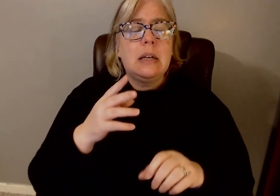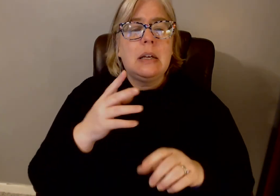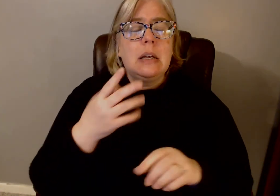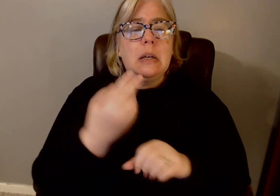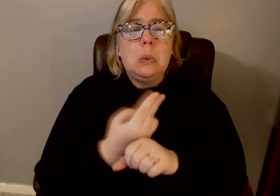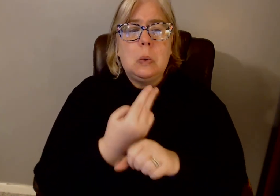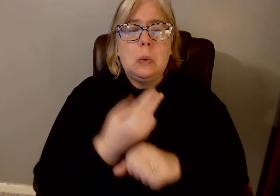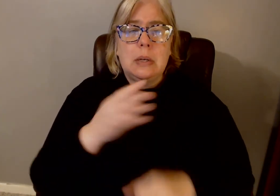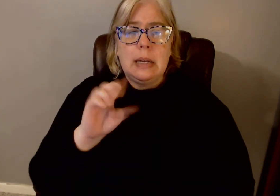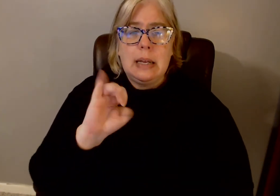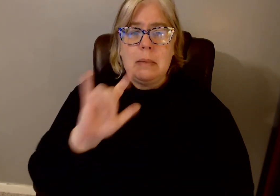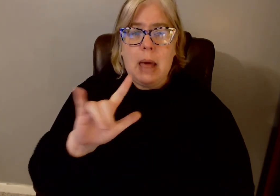Thank